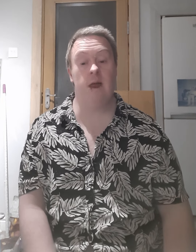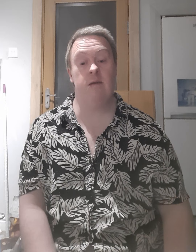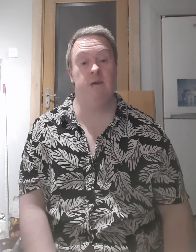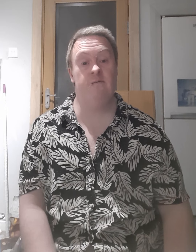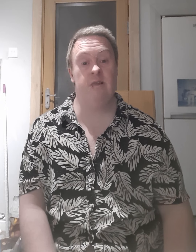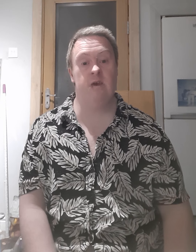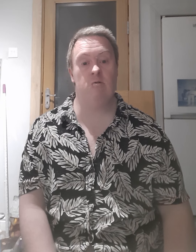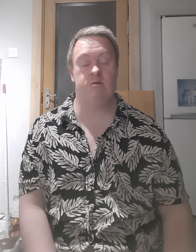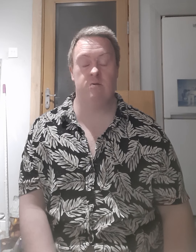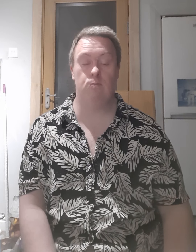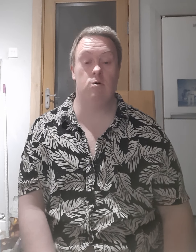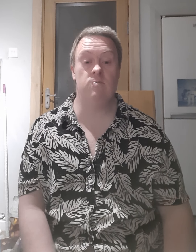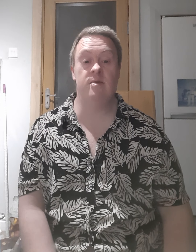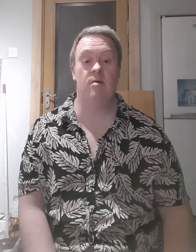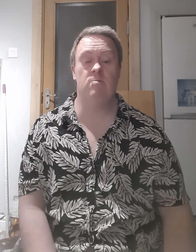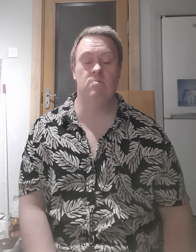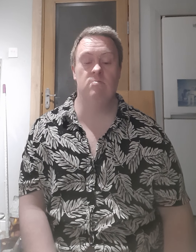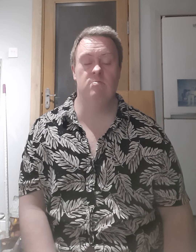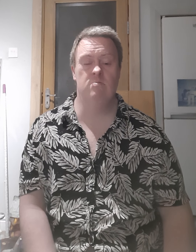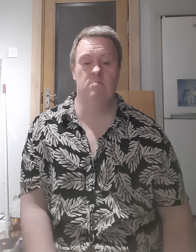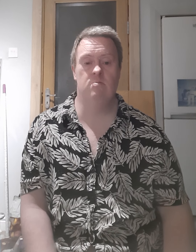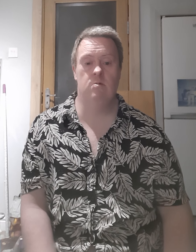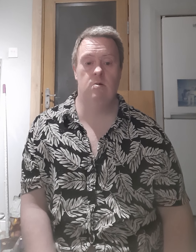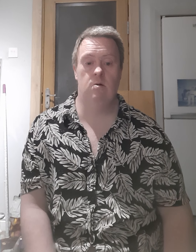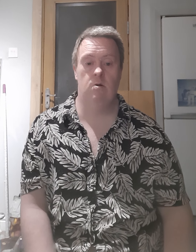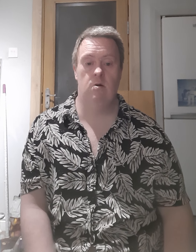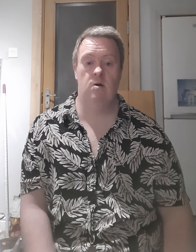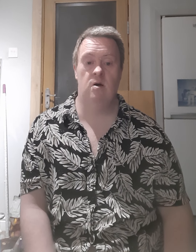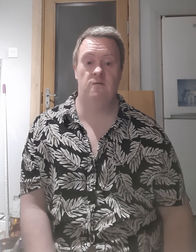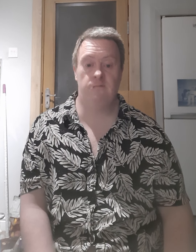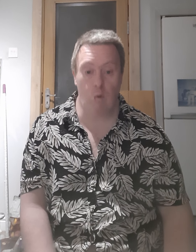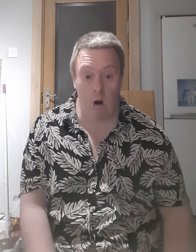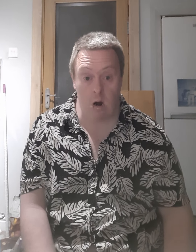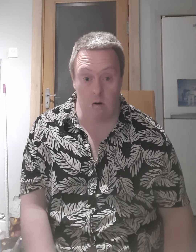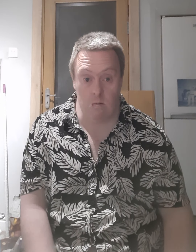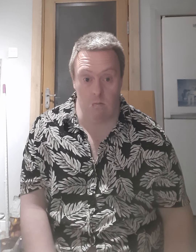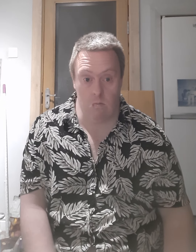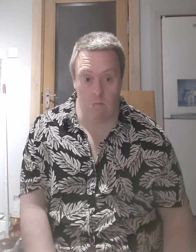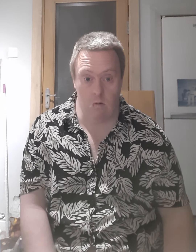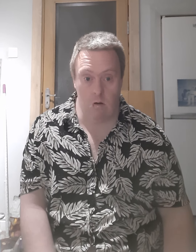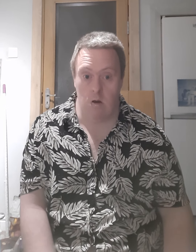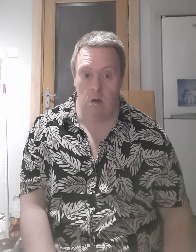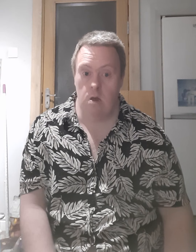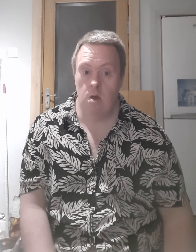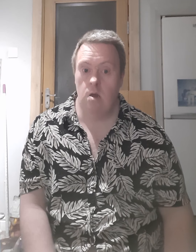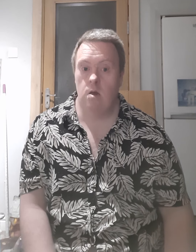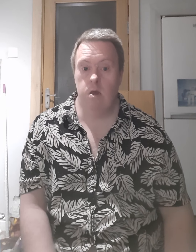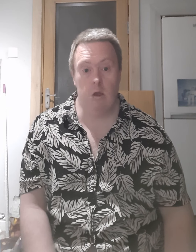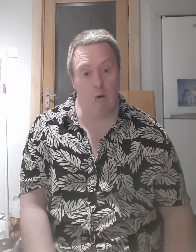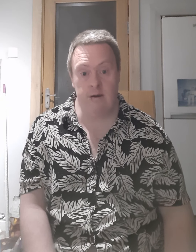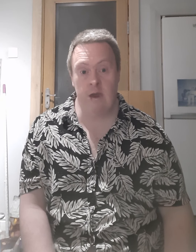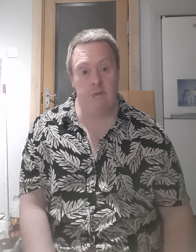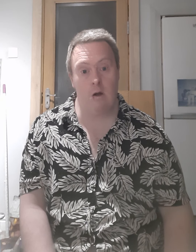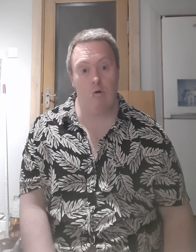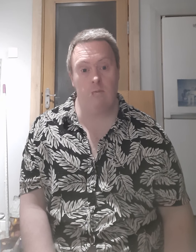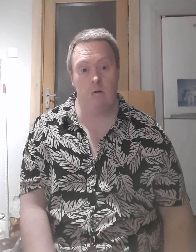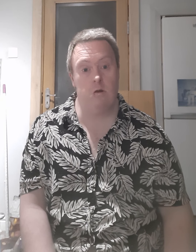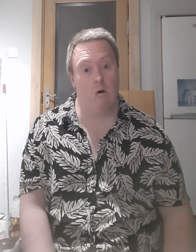Blake me videos put them down for a while you don't keep them up you are